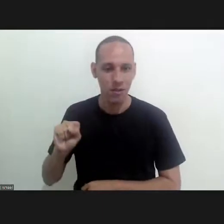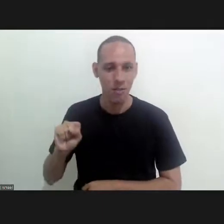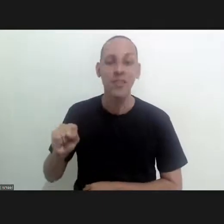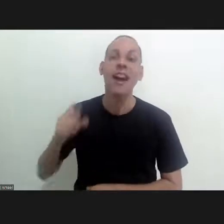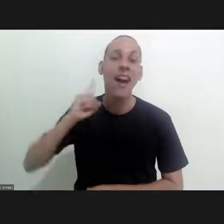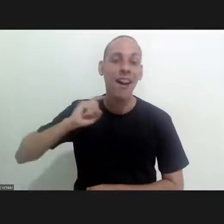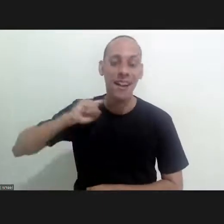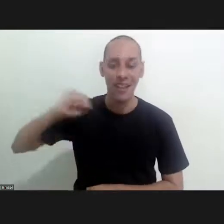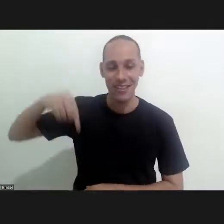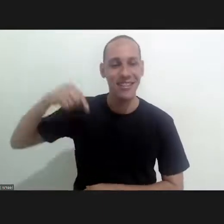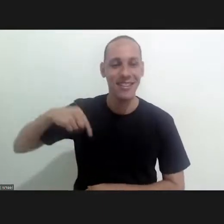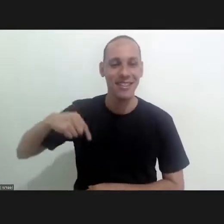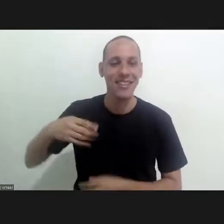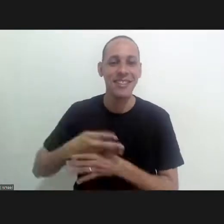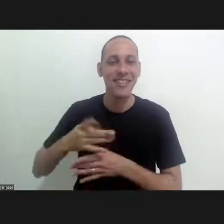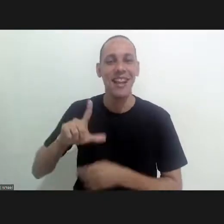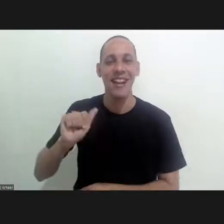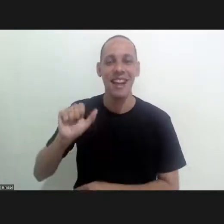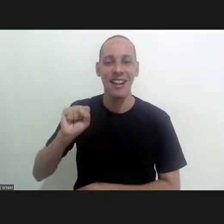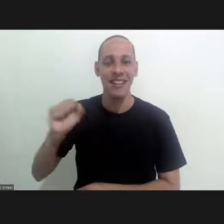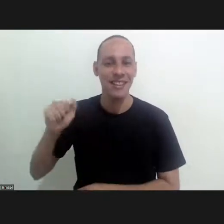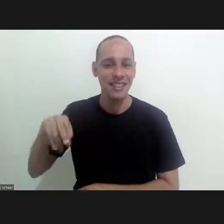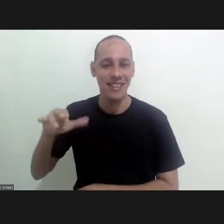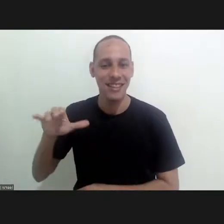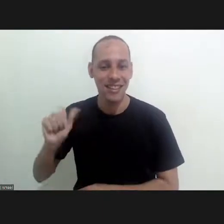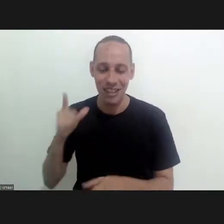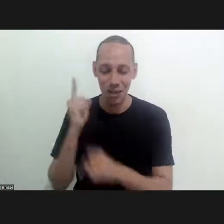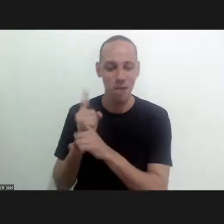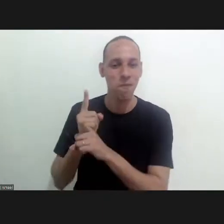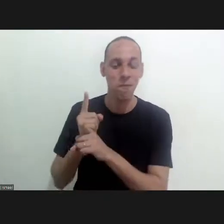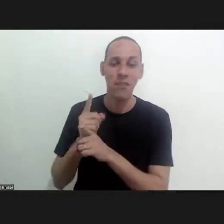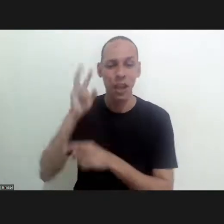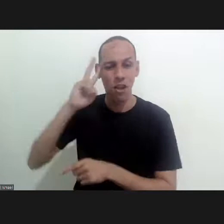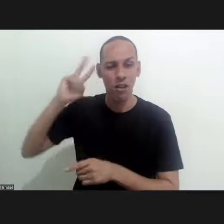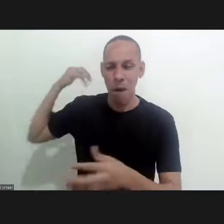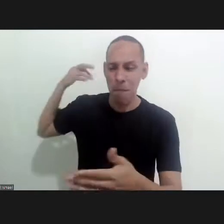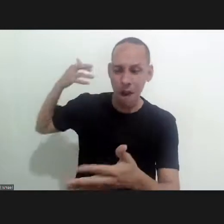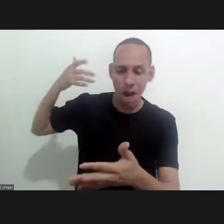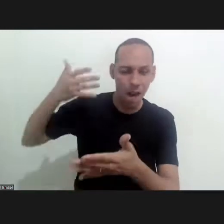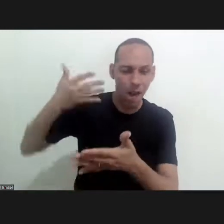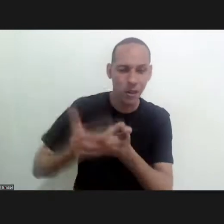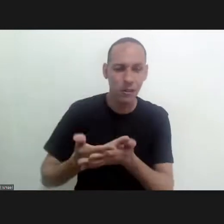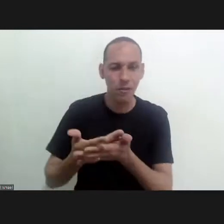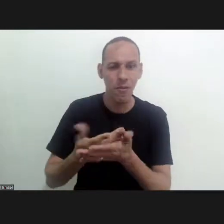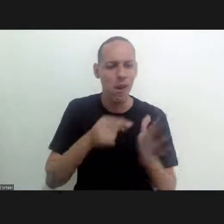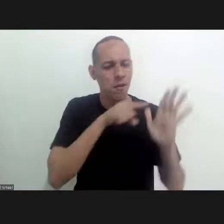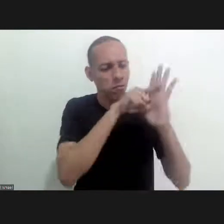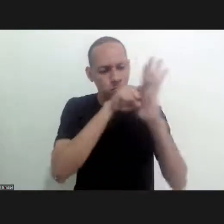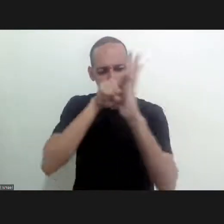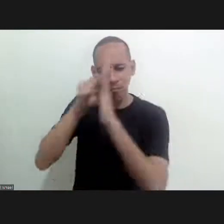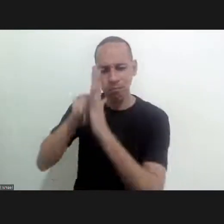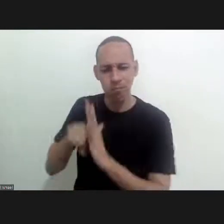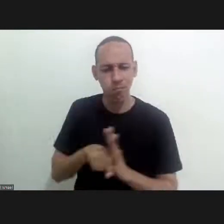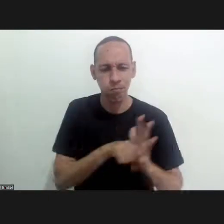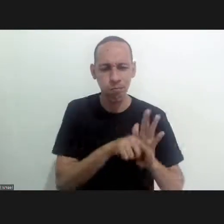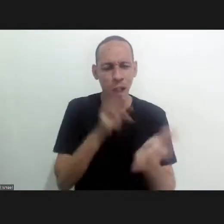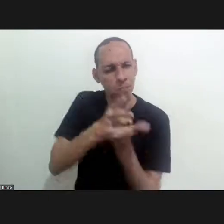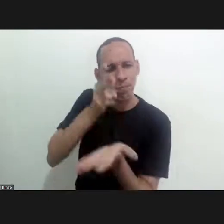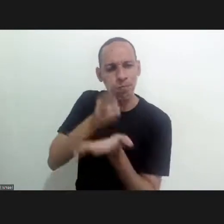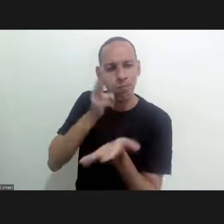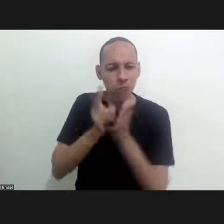Chagas discovered here in the state of Minas Gerais. The history continues to date with the work of scientific